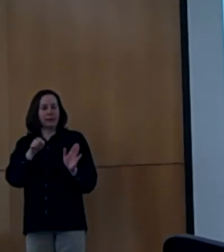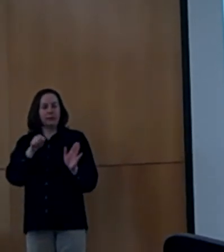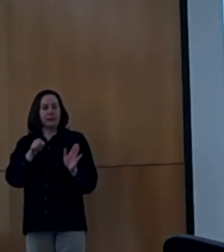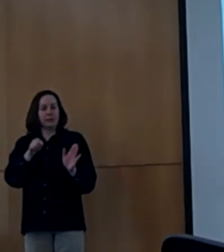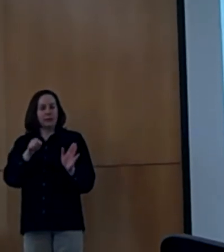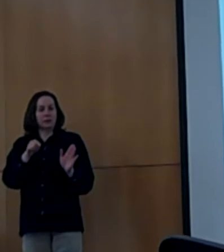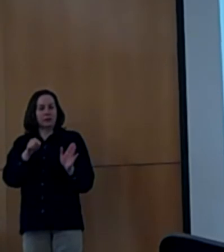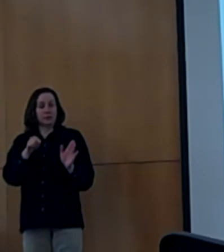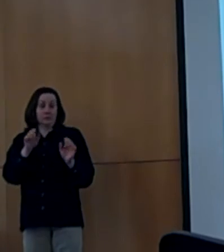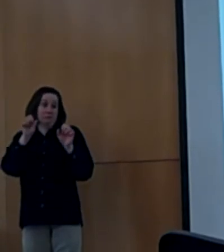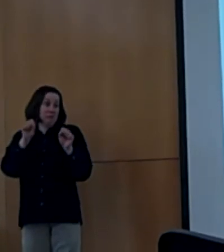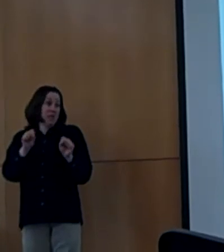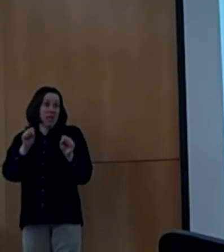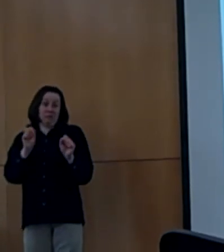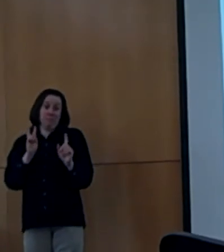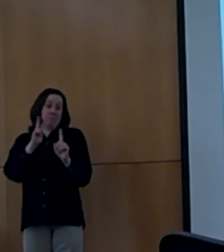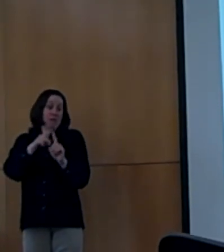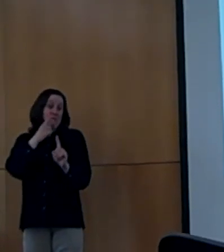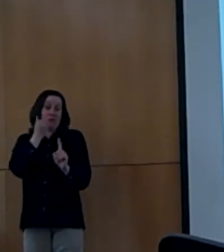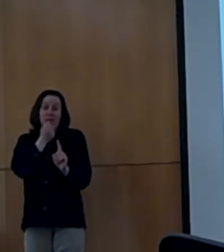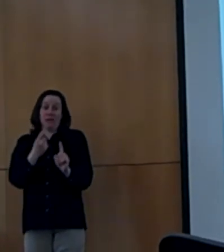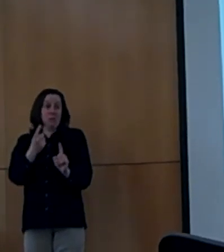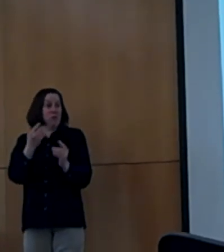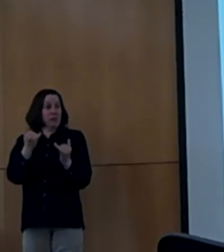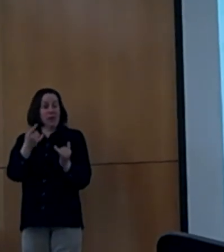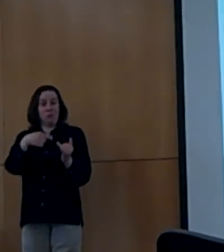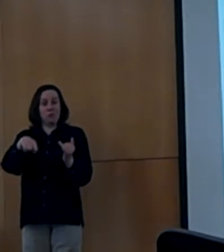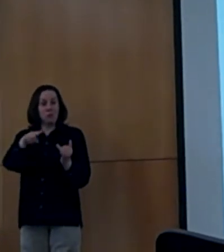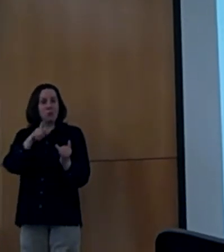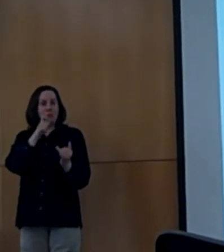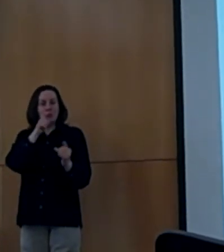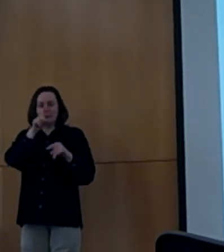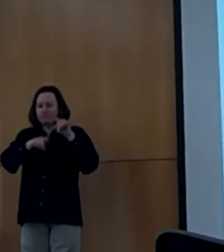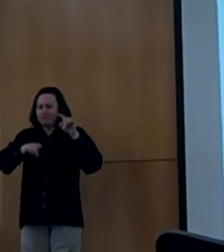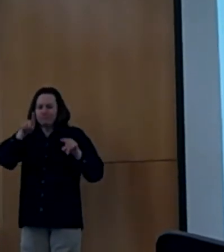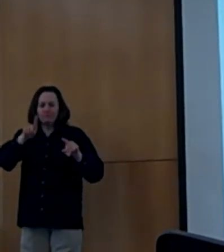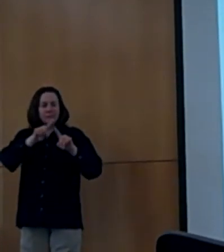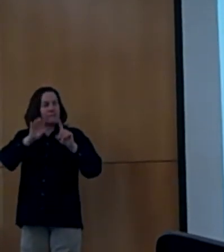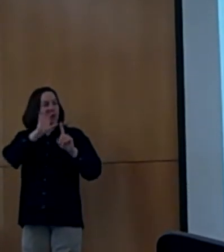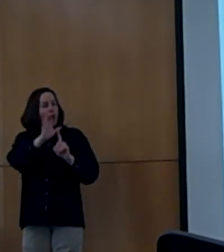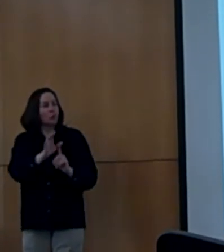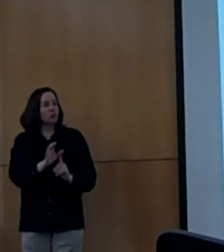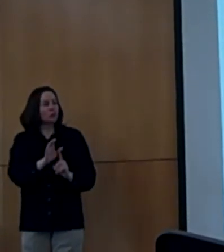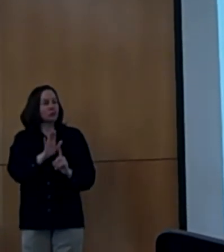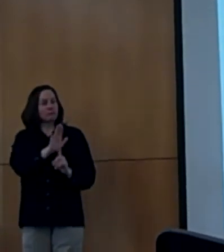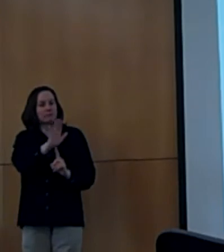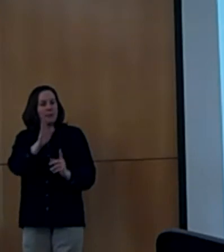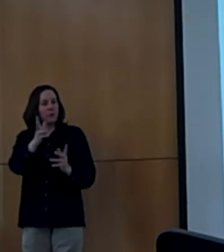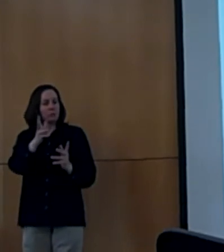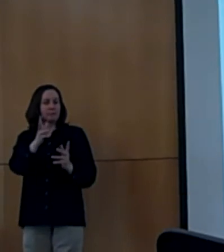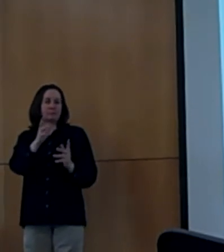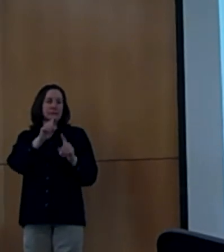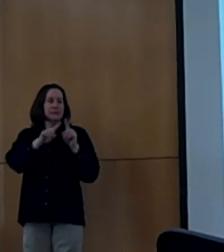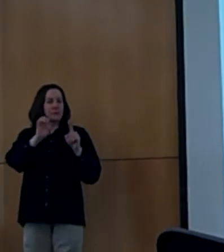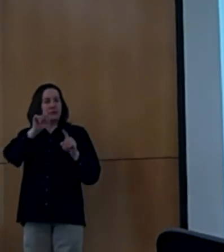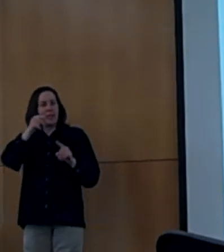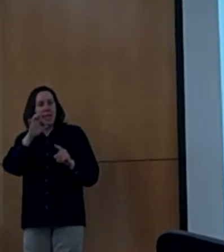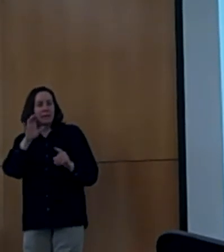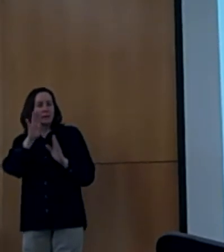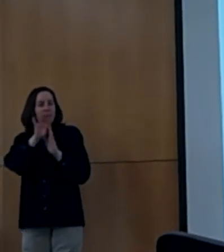it appeals not only to religion, but also to diverse cultures, ethnic origins, social classes, and